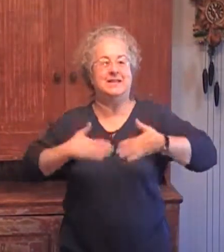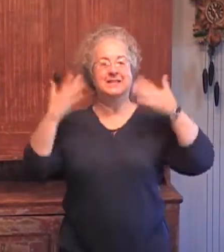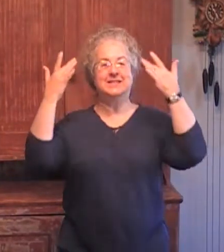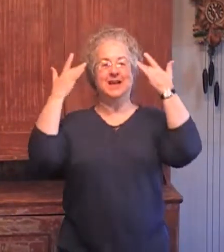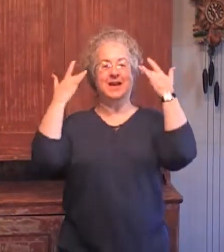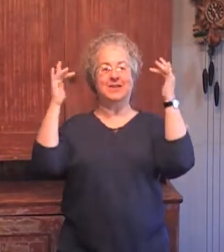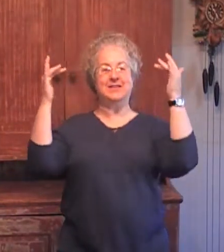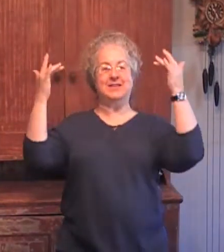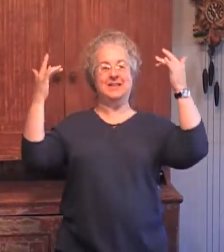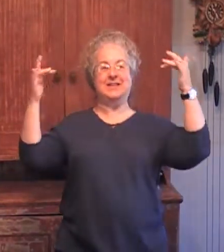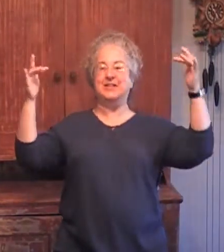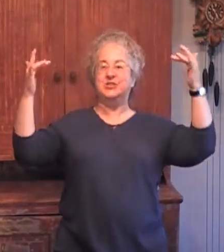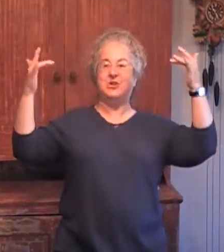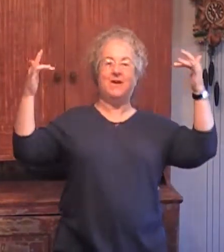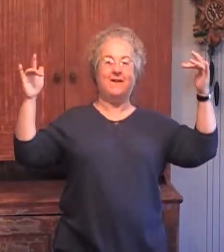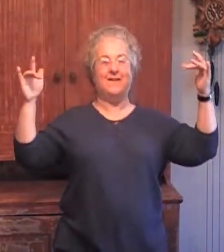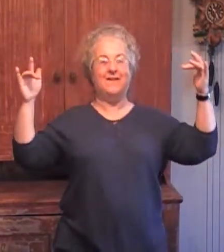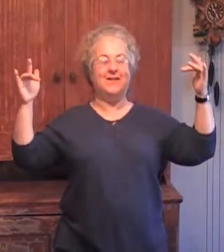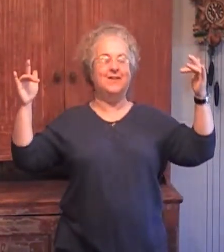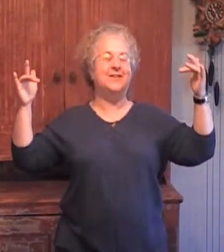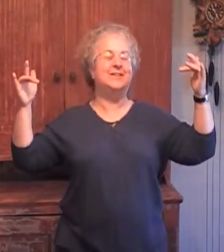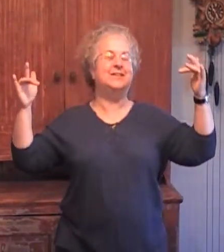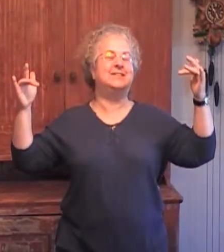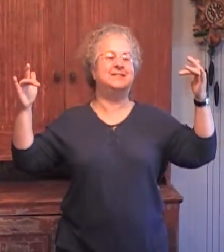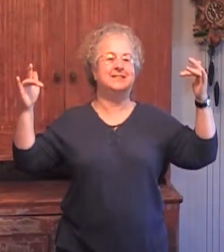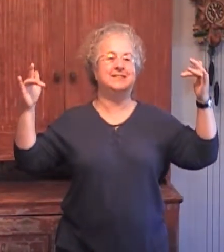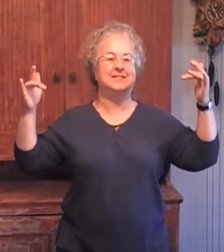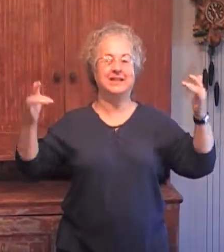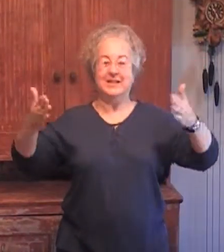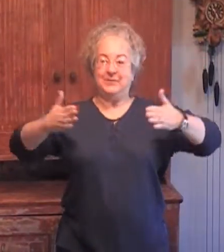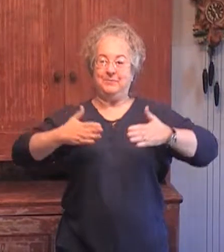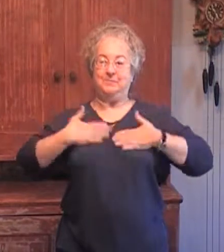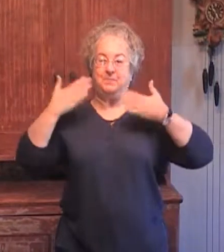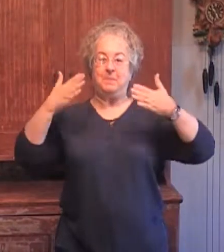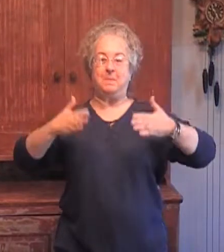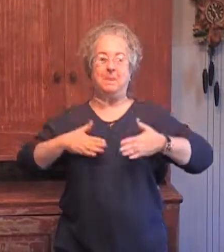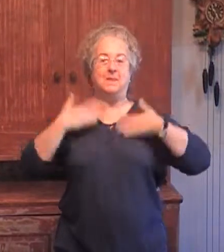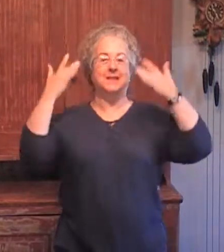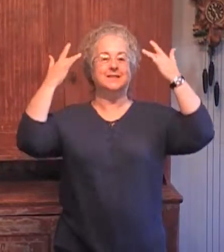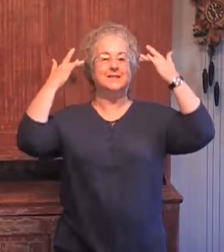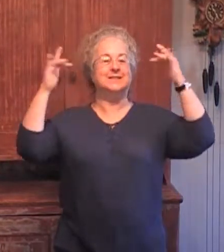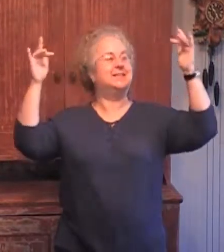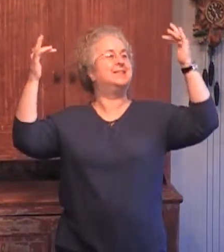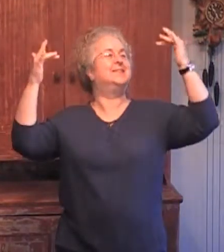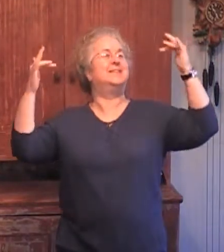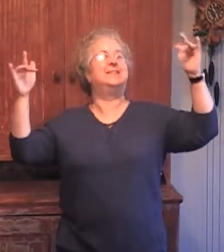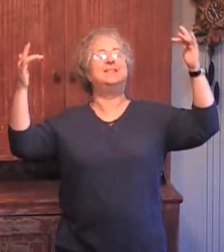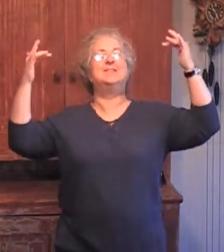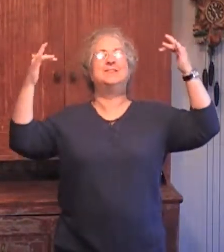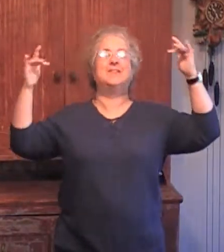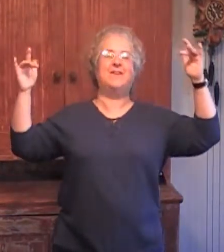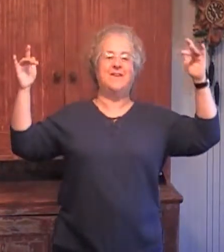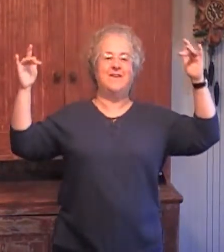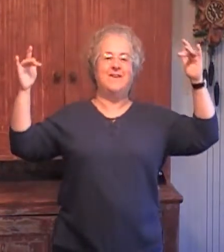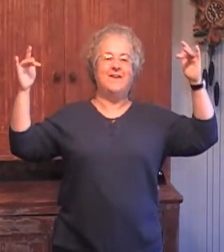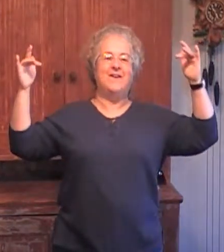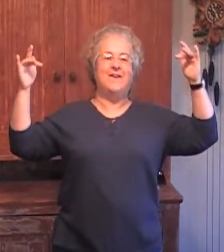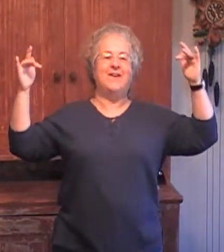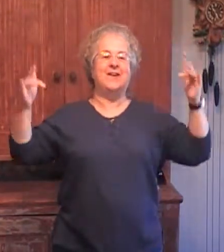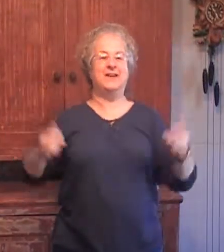Repeat the sounding joy. Repeat the sounding joy.